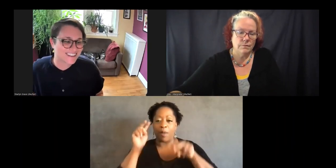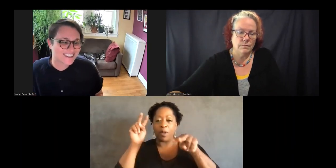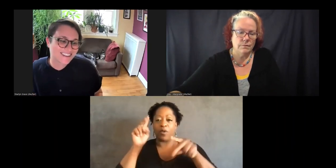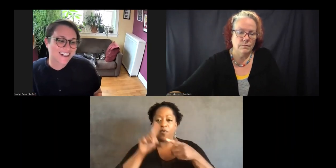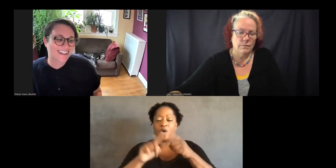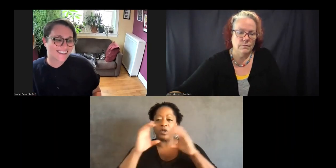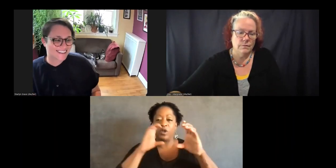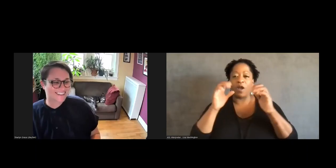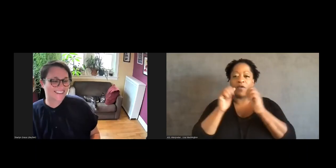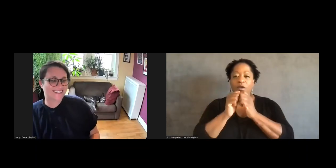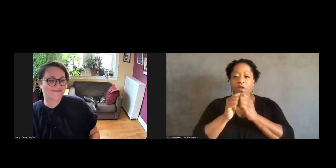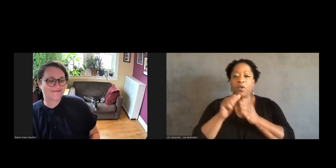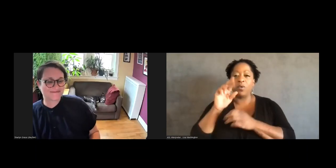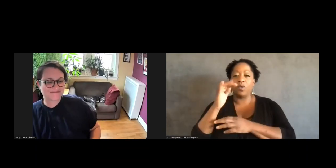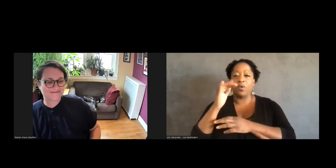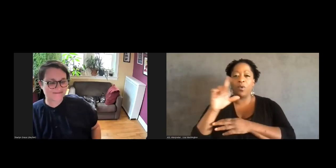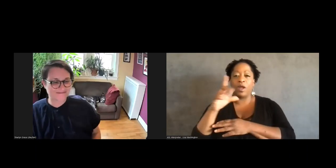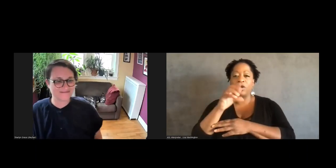with Rachel and Judah.